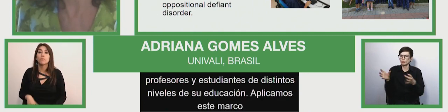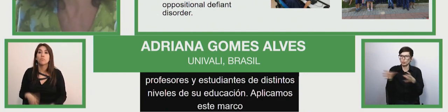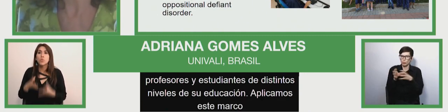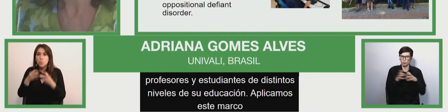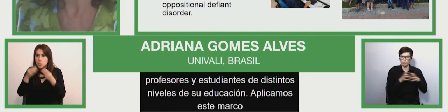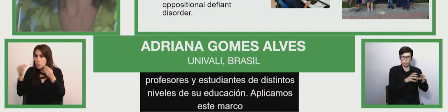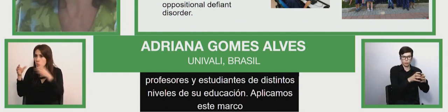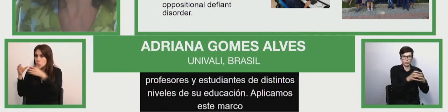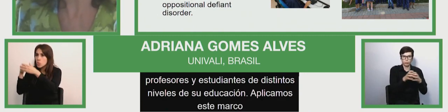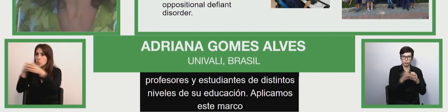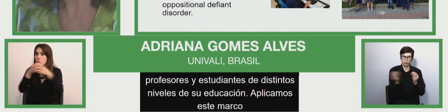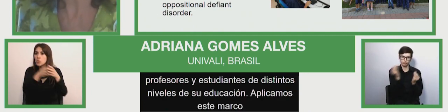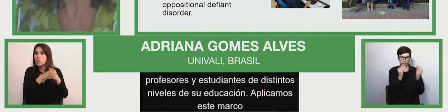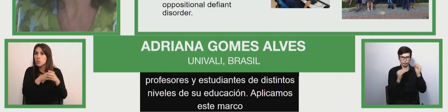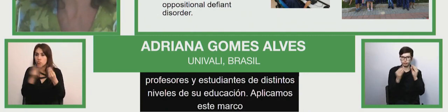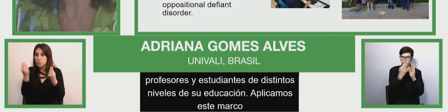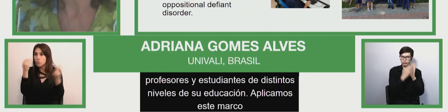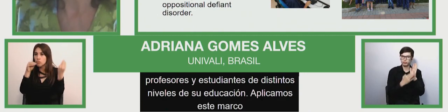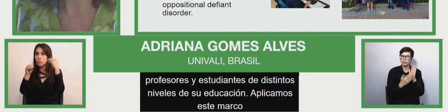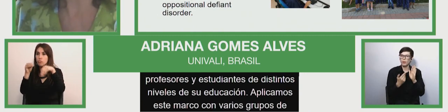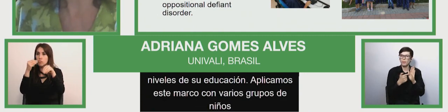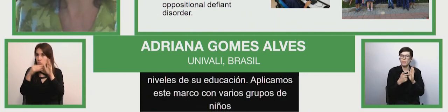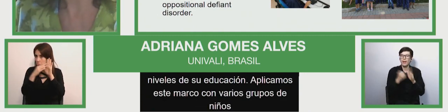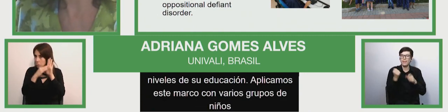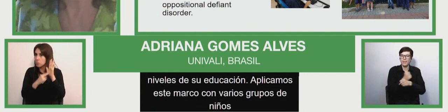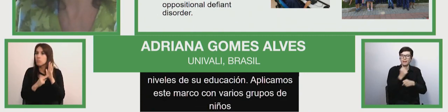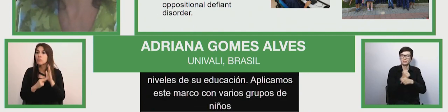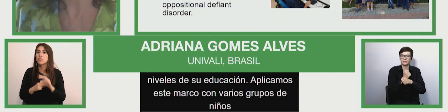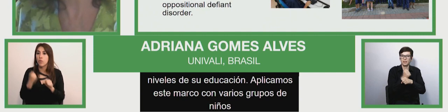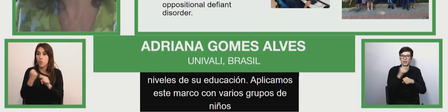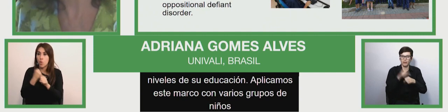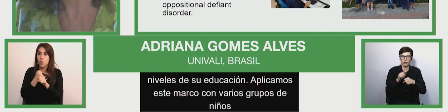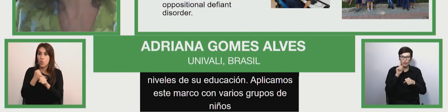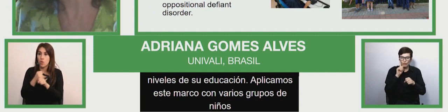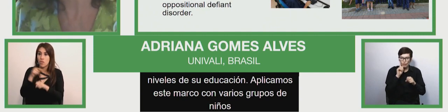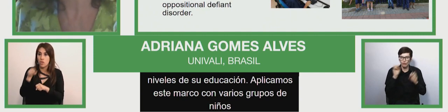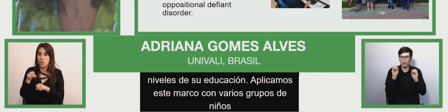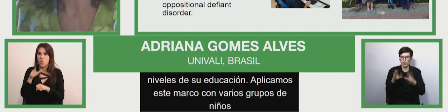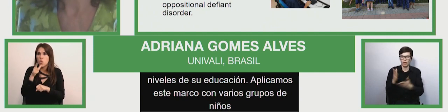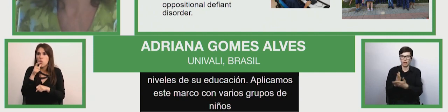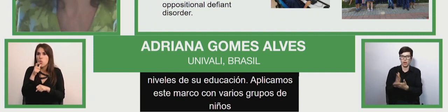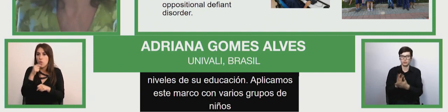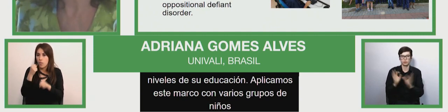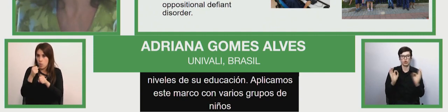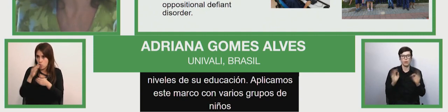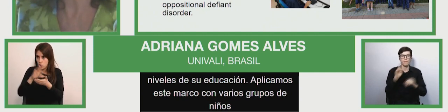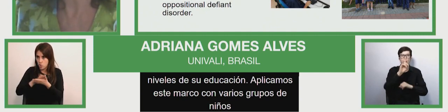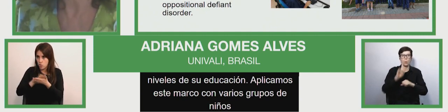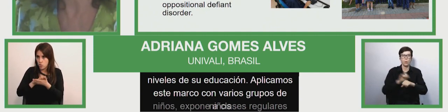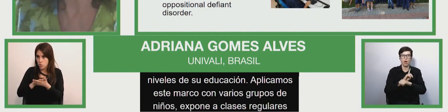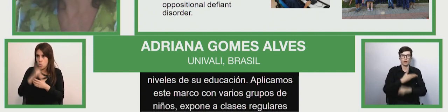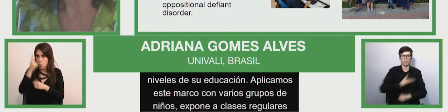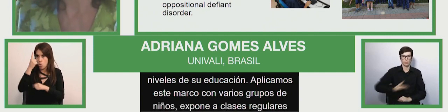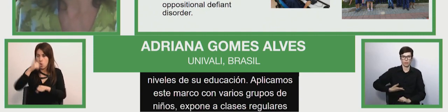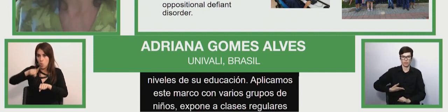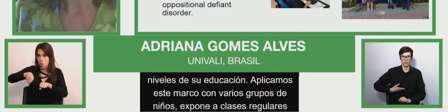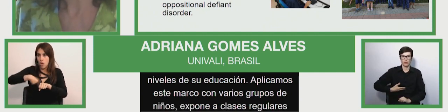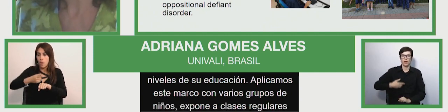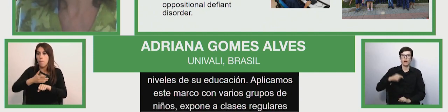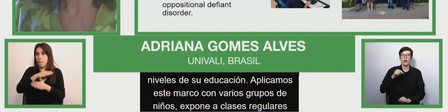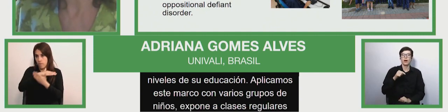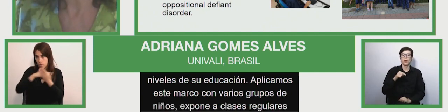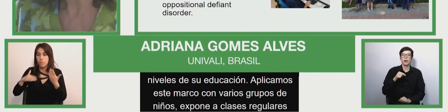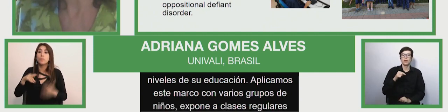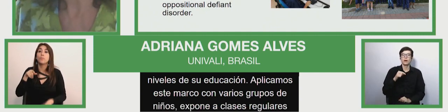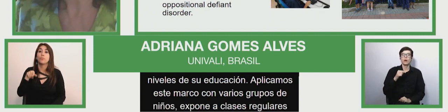we applied the framework with three groups of children the workshop held at schools at